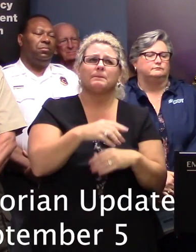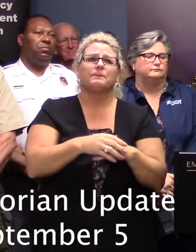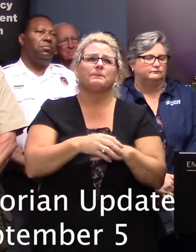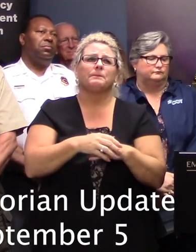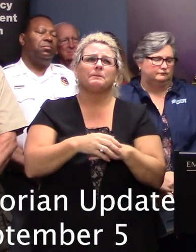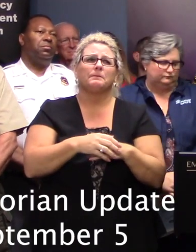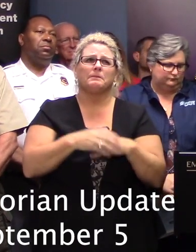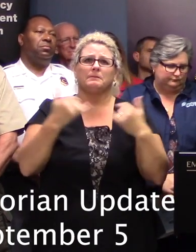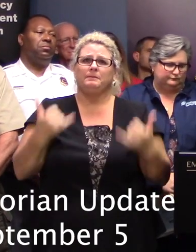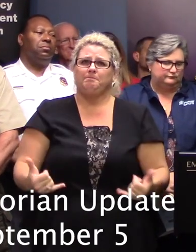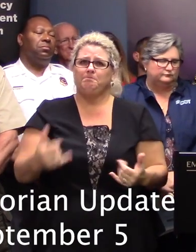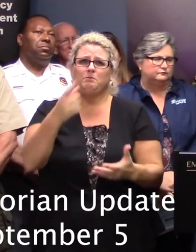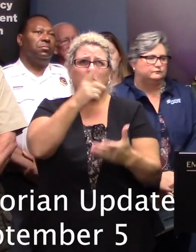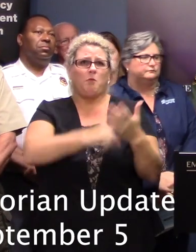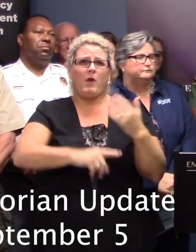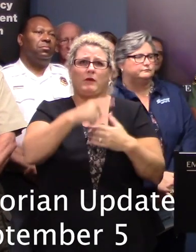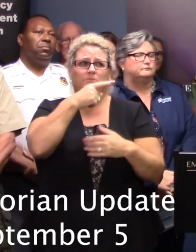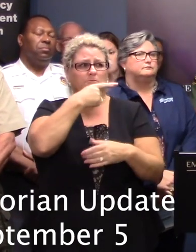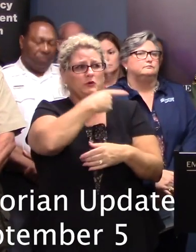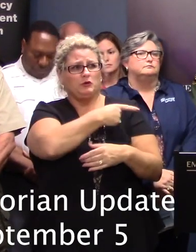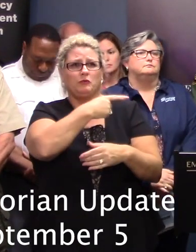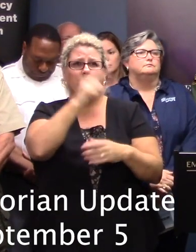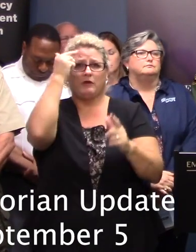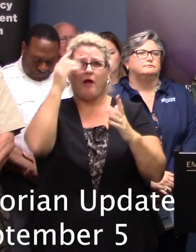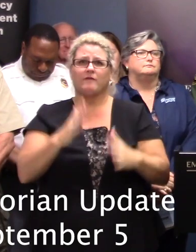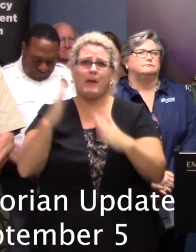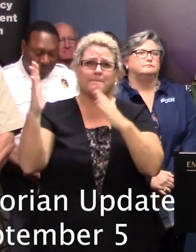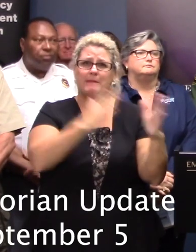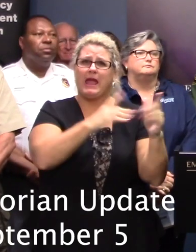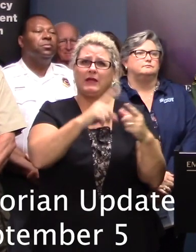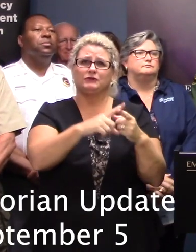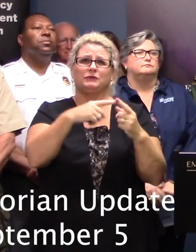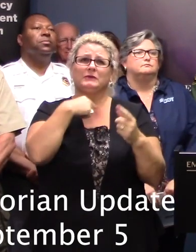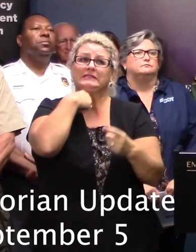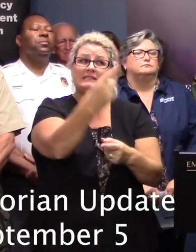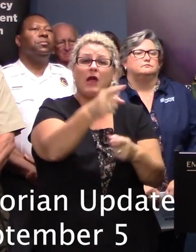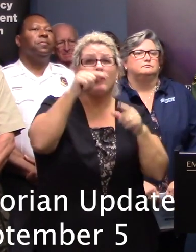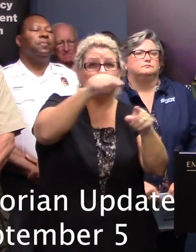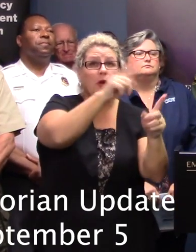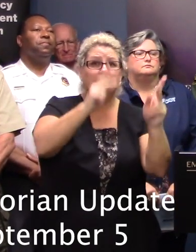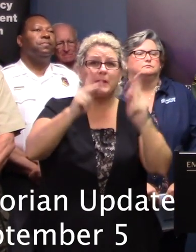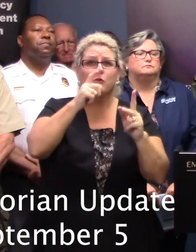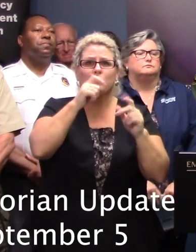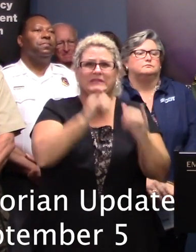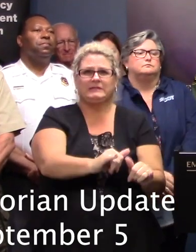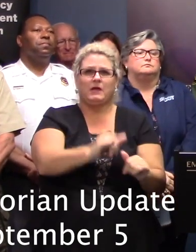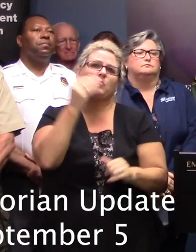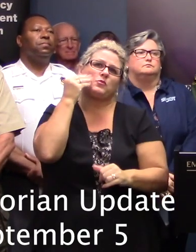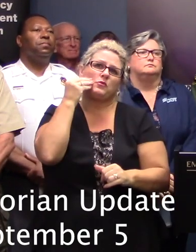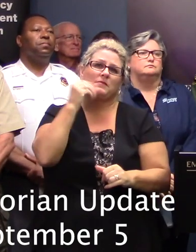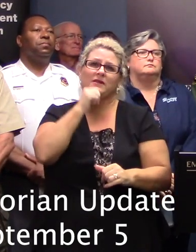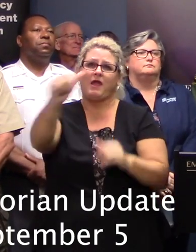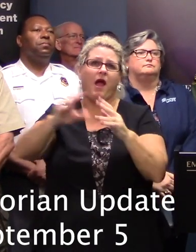actually here what's your message to the people who have decided to hunker down in those counties? Well it's the same